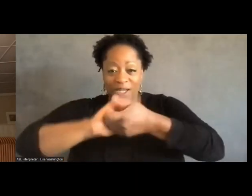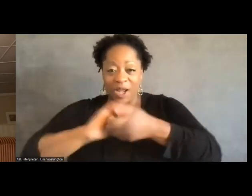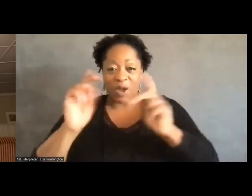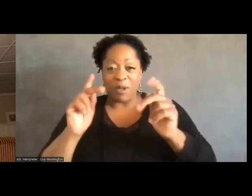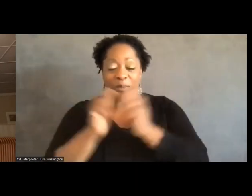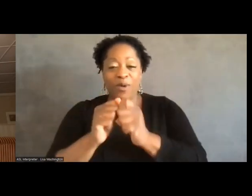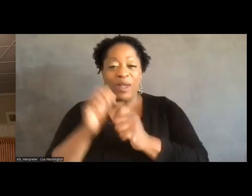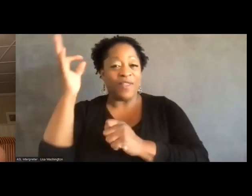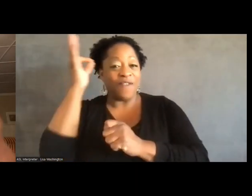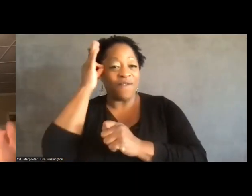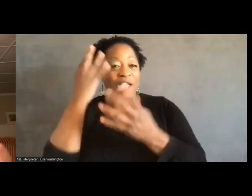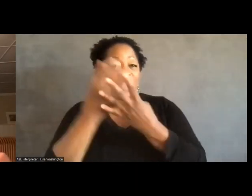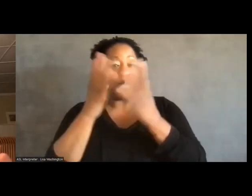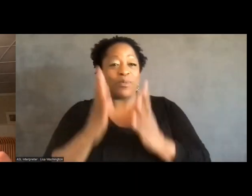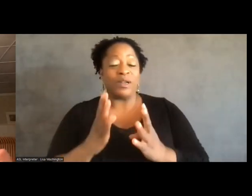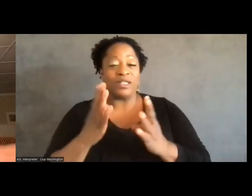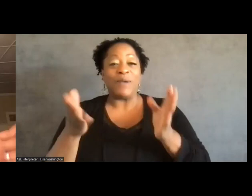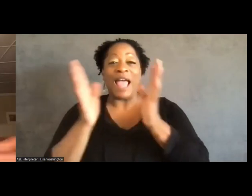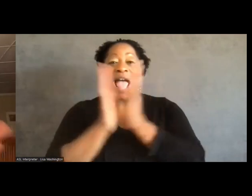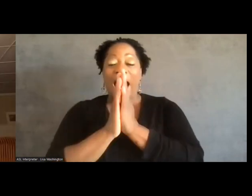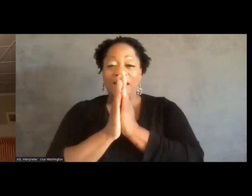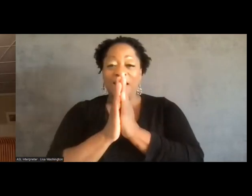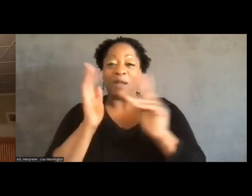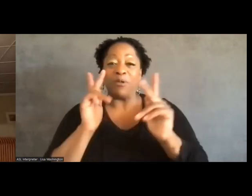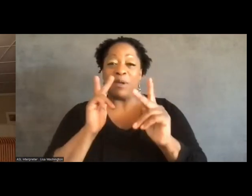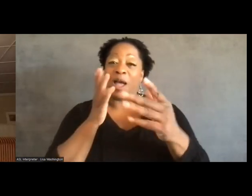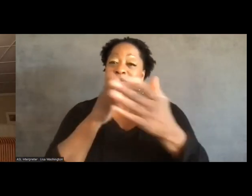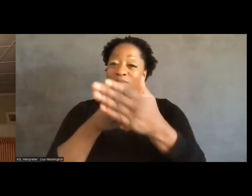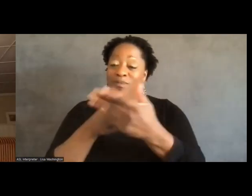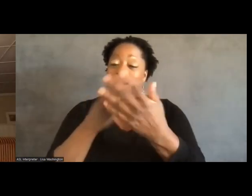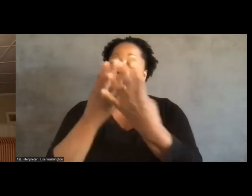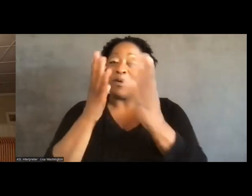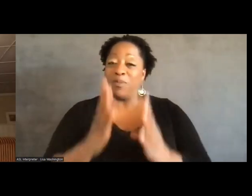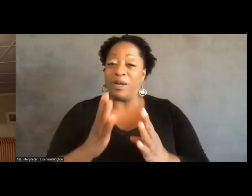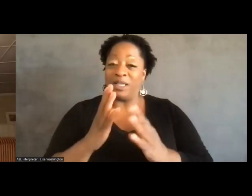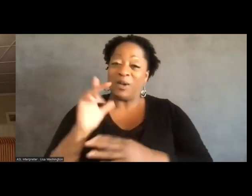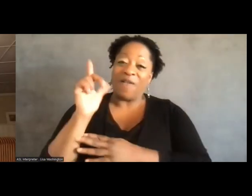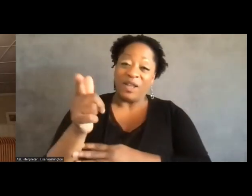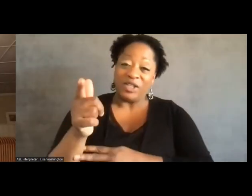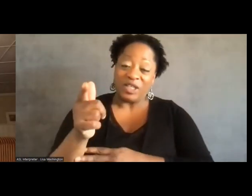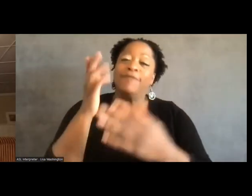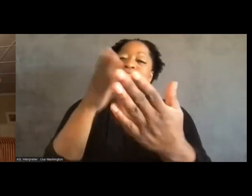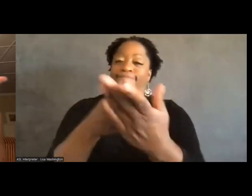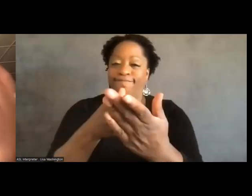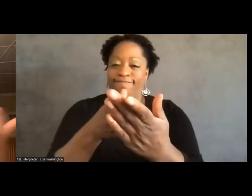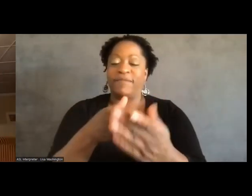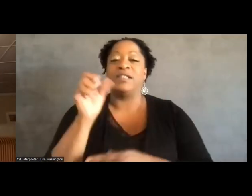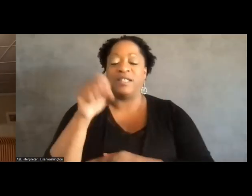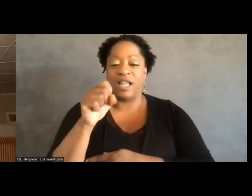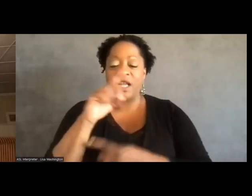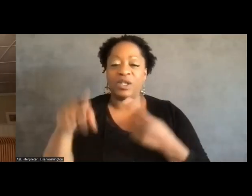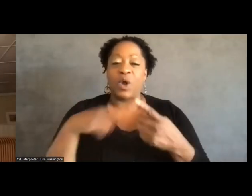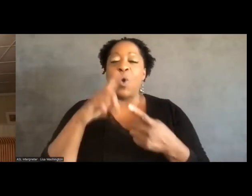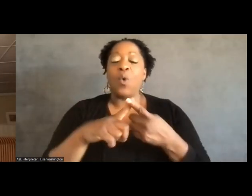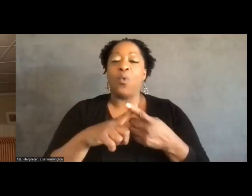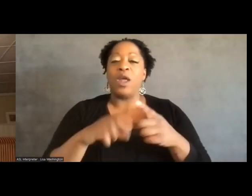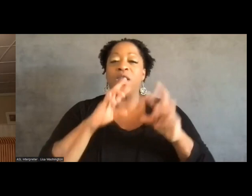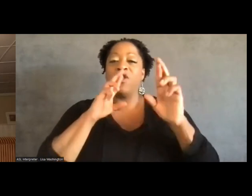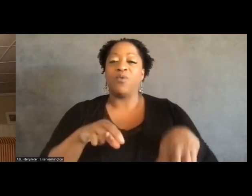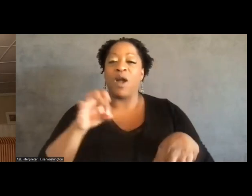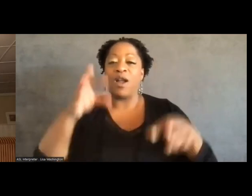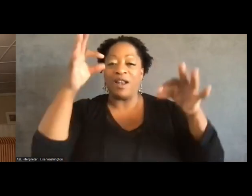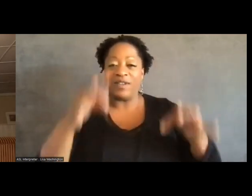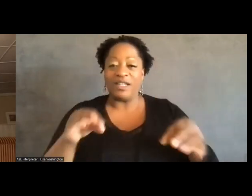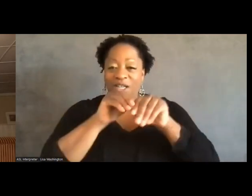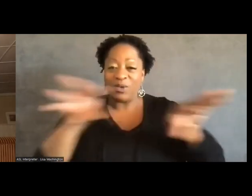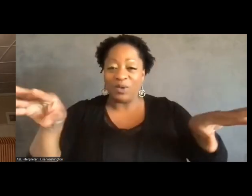prison, asking them to become plaintiffs in what they imagined would be an eventual lawsuit. And so once the record of decision was released in the